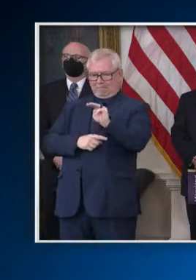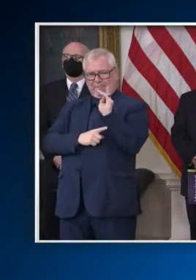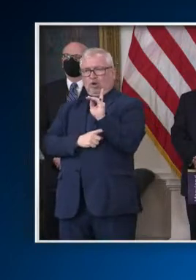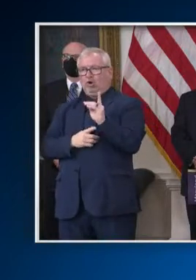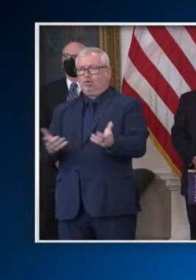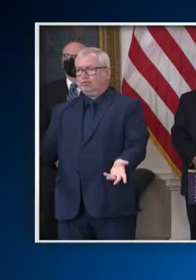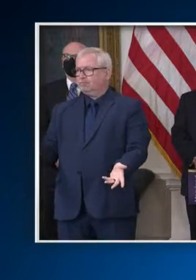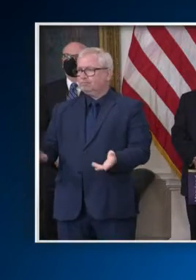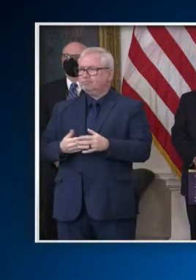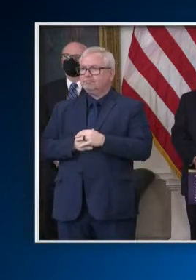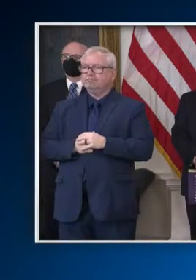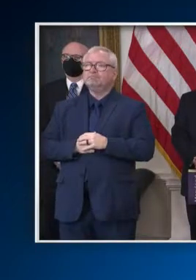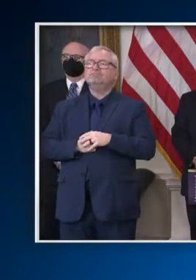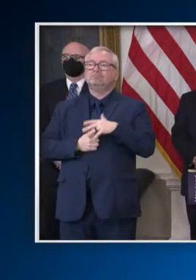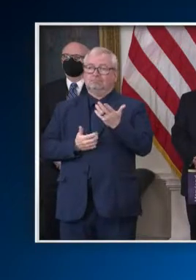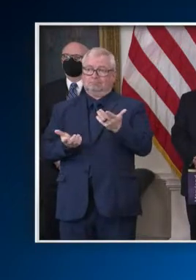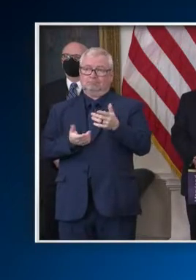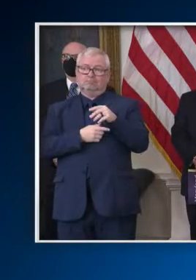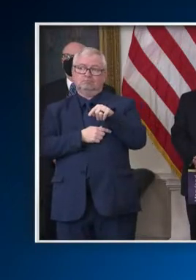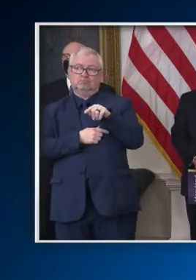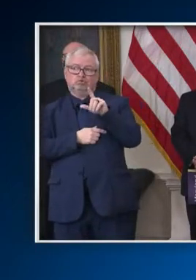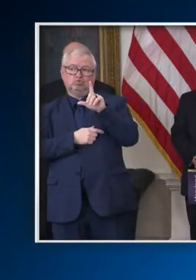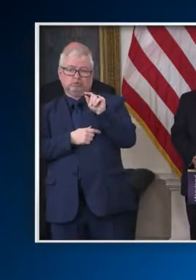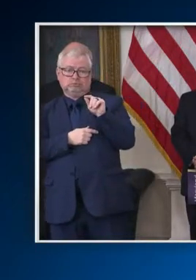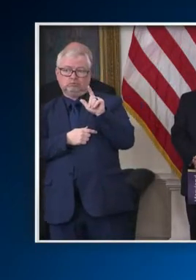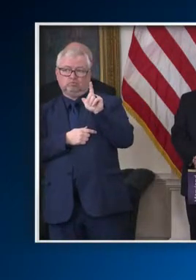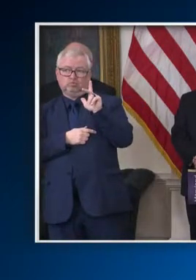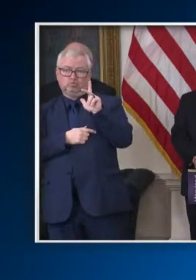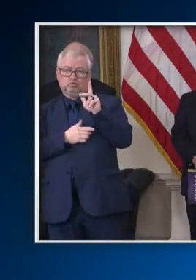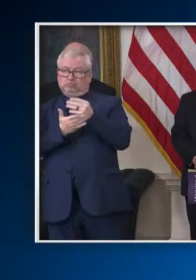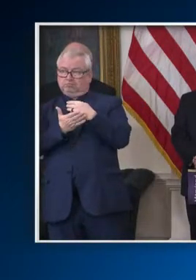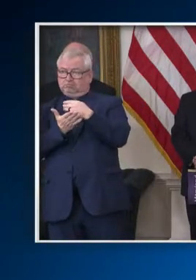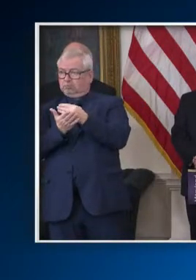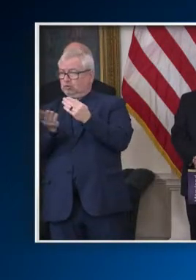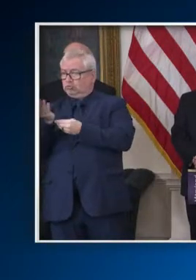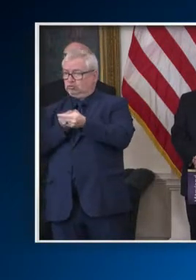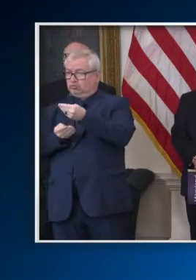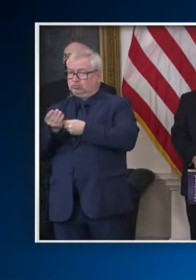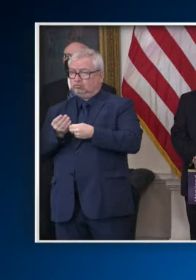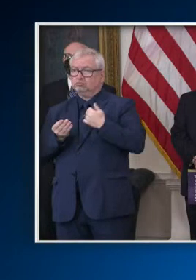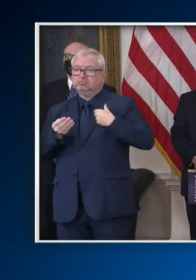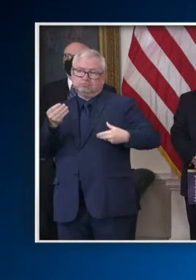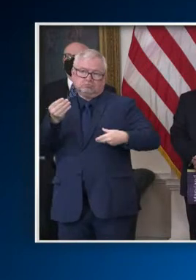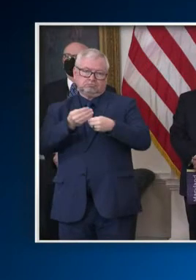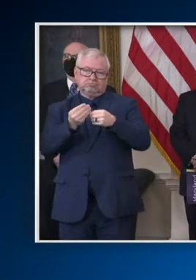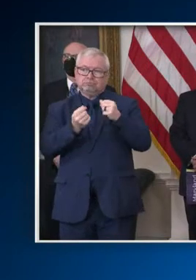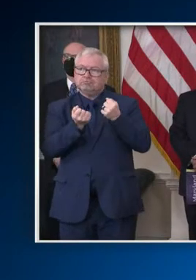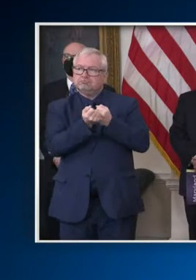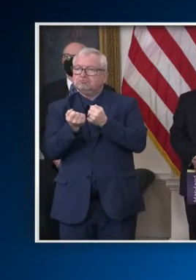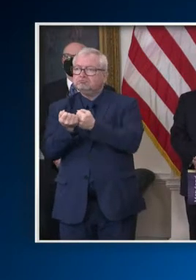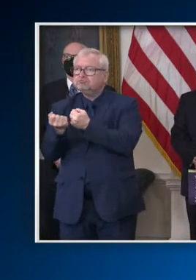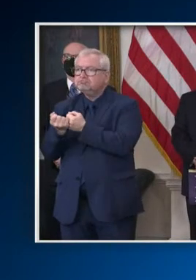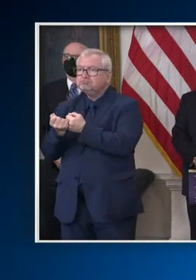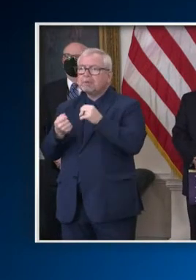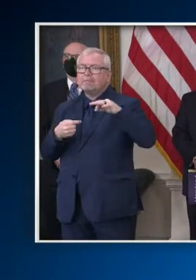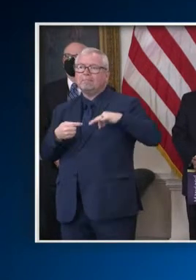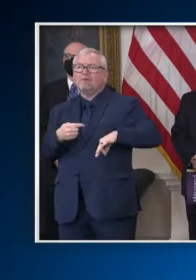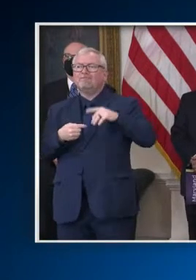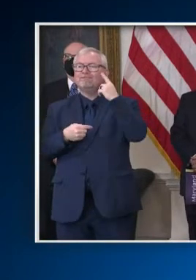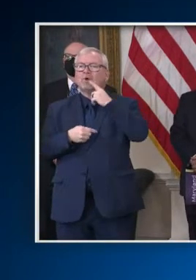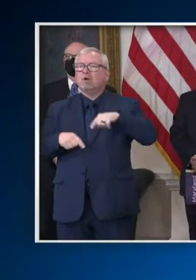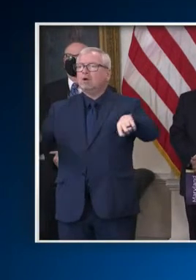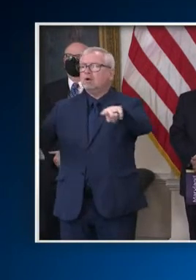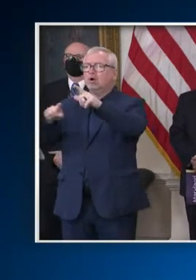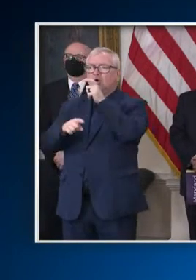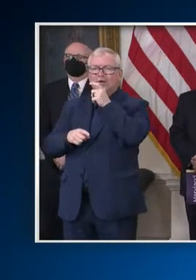2023 budget also provides additional relief and enhanced benefits for underserved Marylanders,